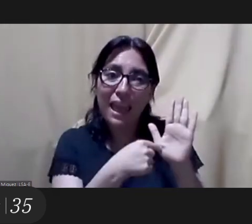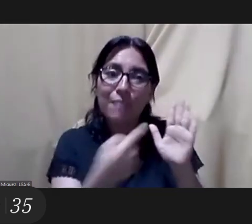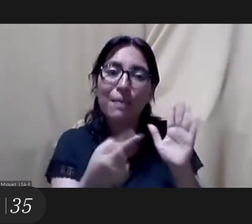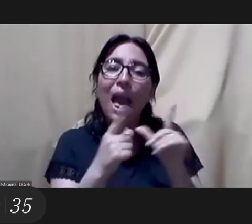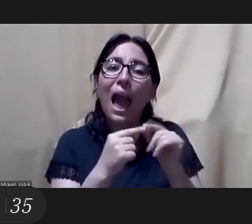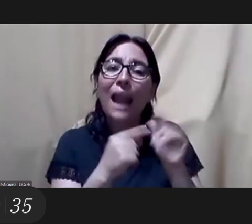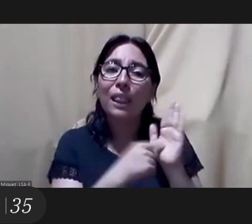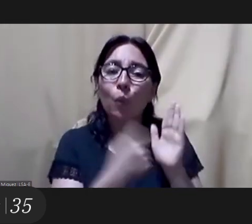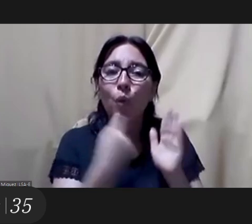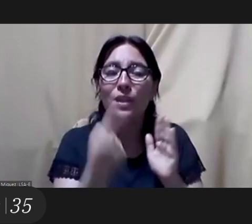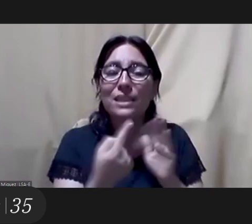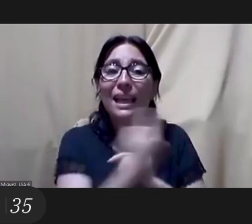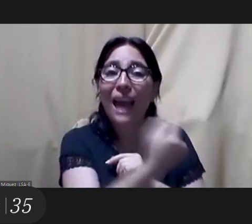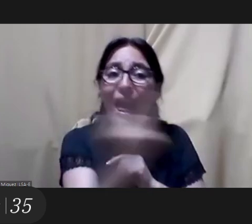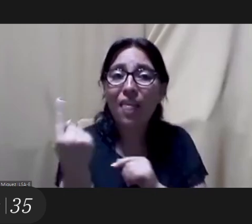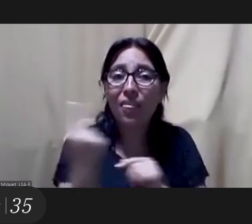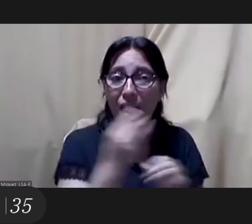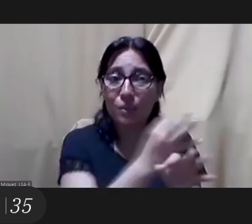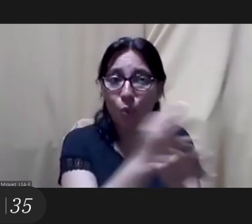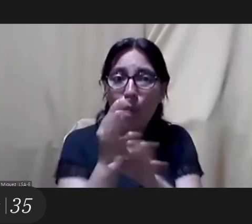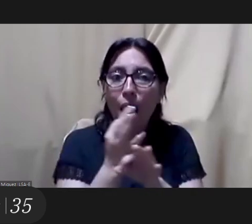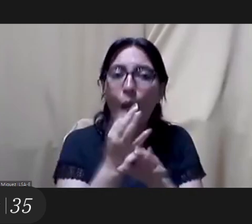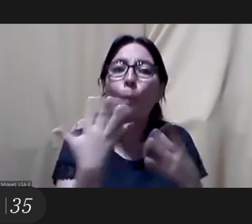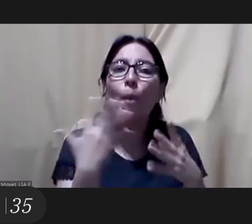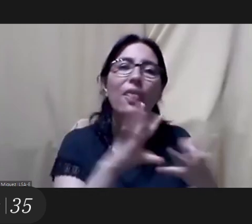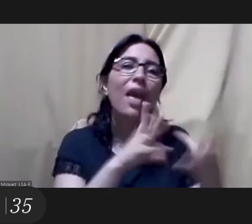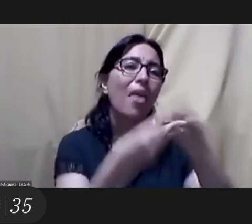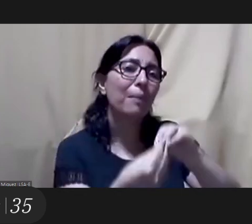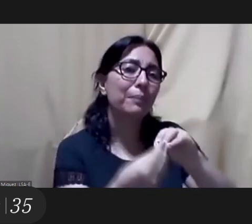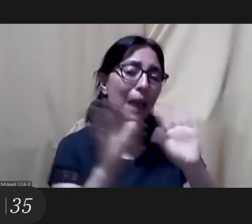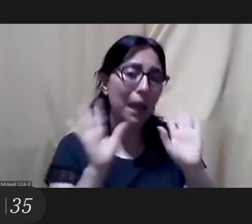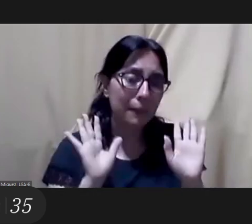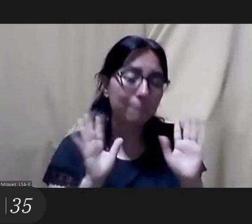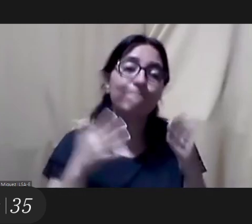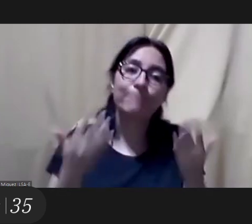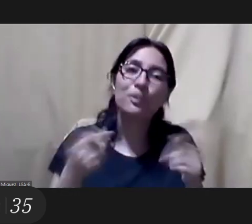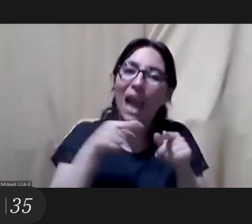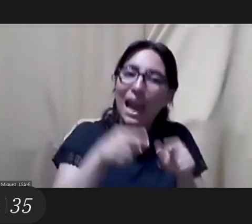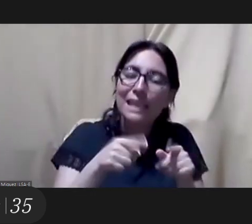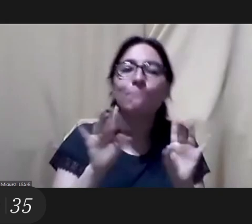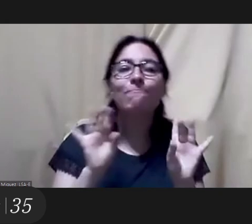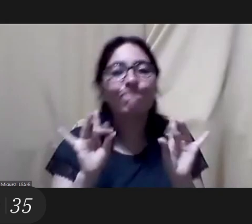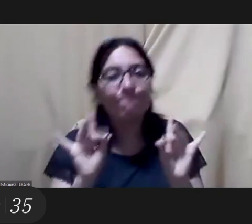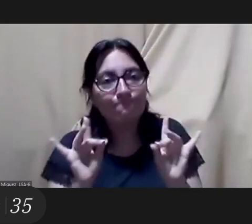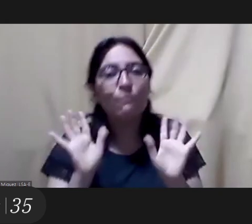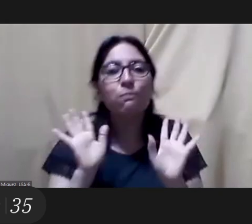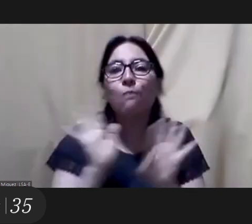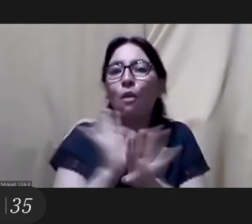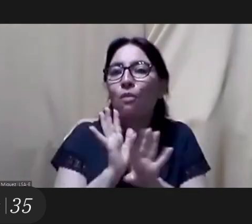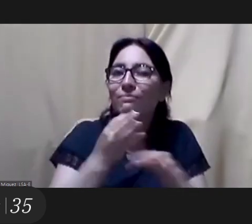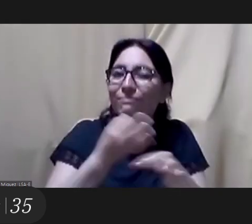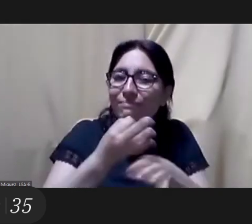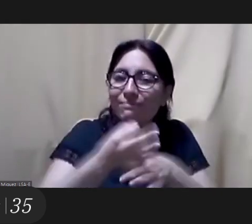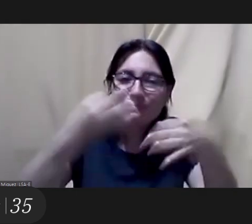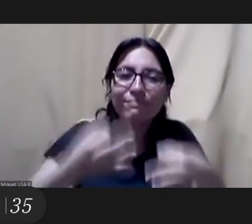that each institution can adapt it to its own curricula so that's how we don't have a good comprehensive sex education